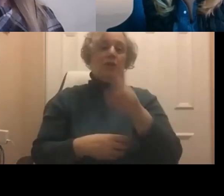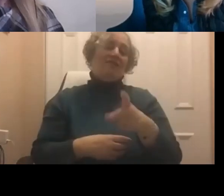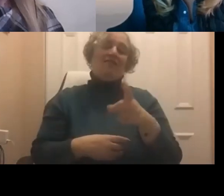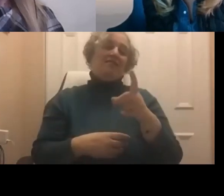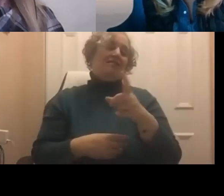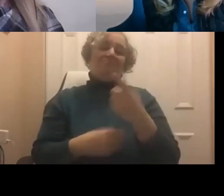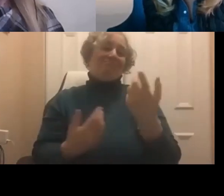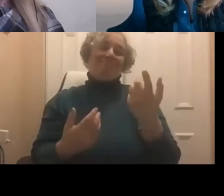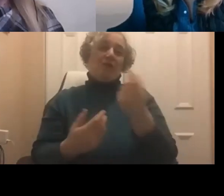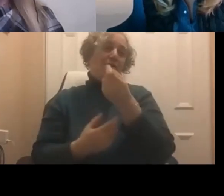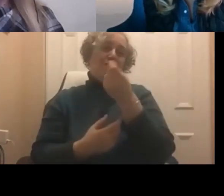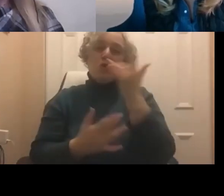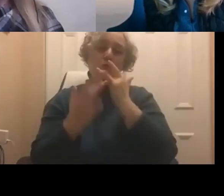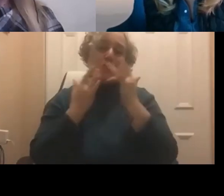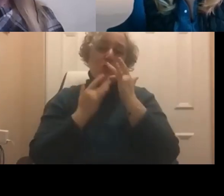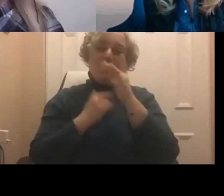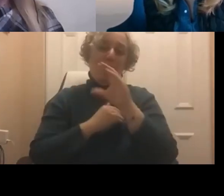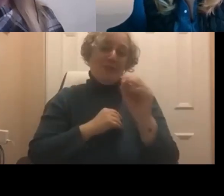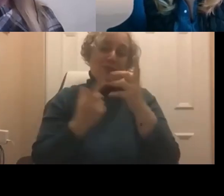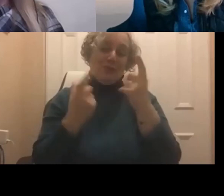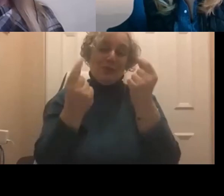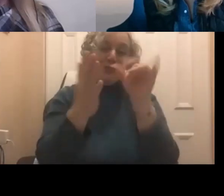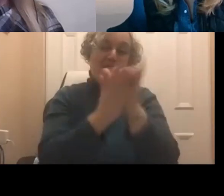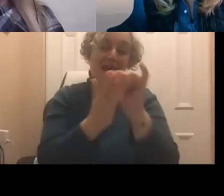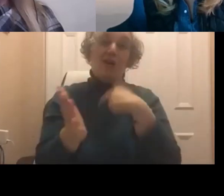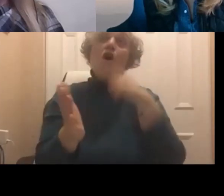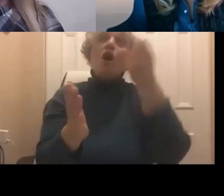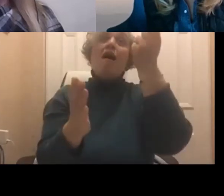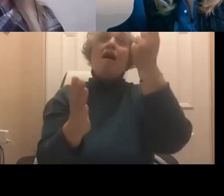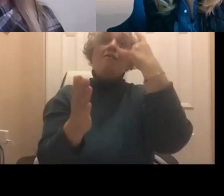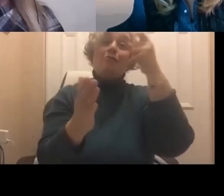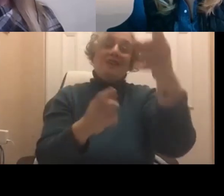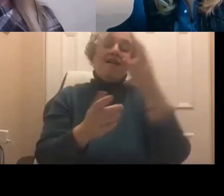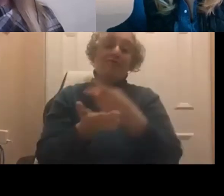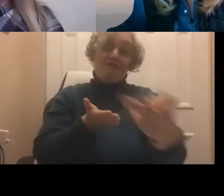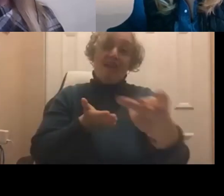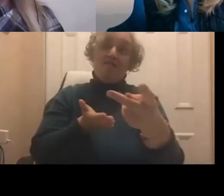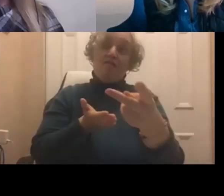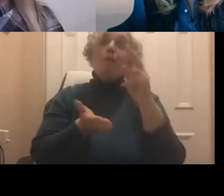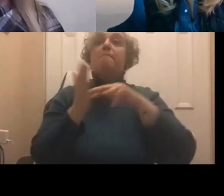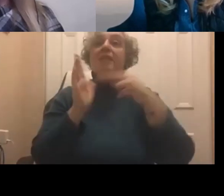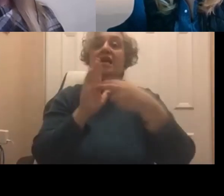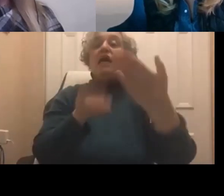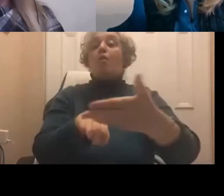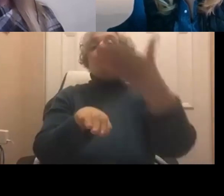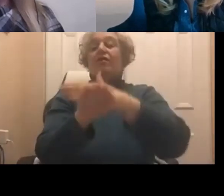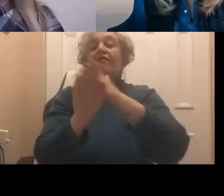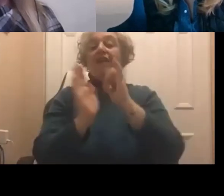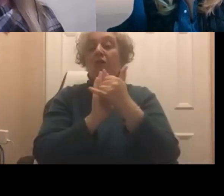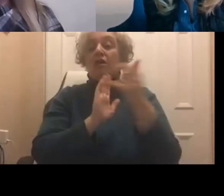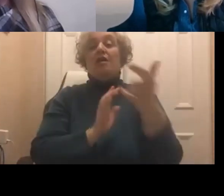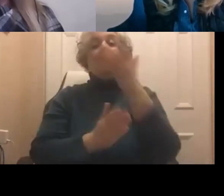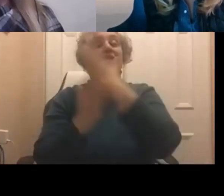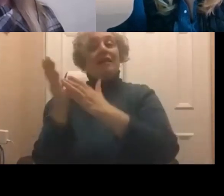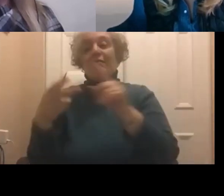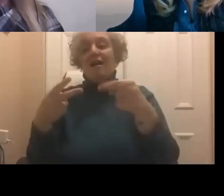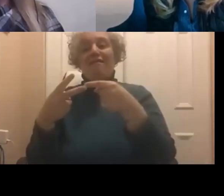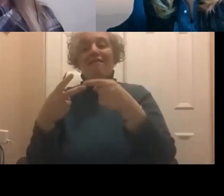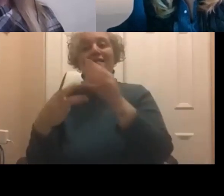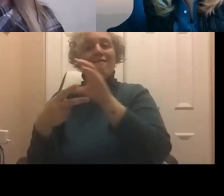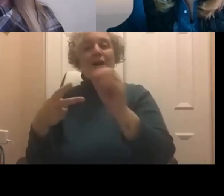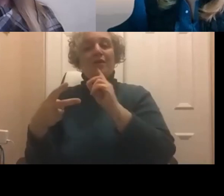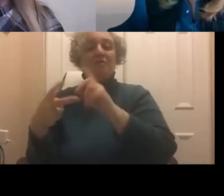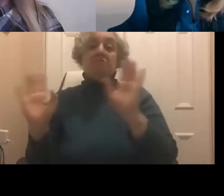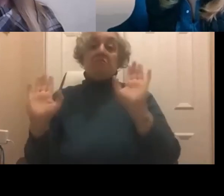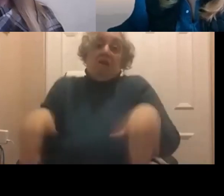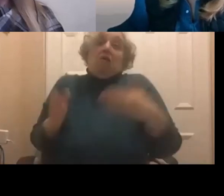who do this. Roughly 20% of companies fall into the other category of, I've been